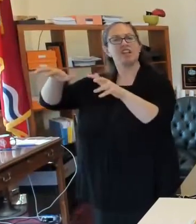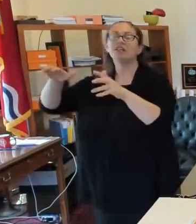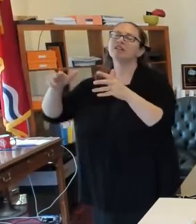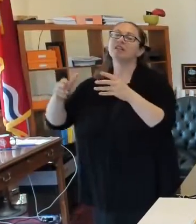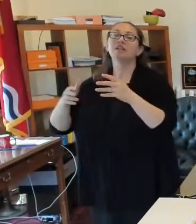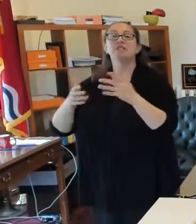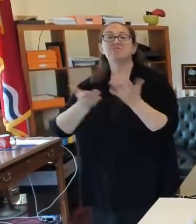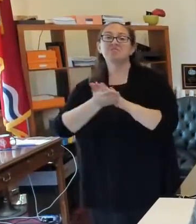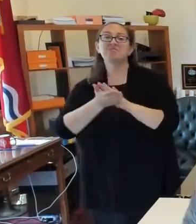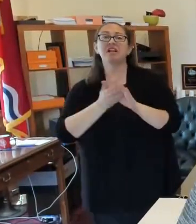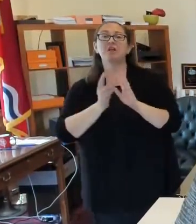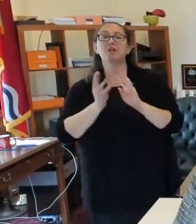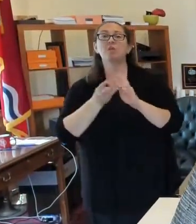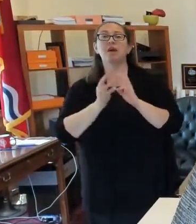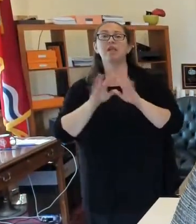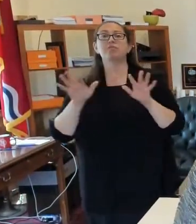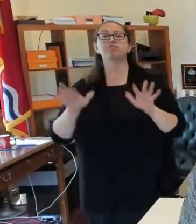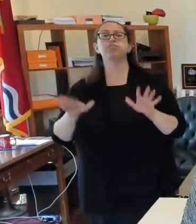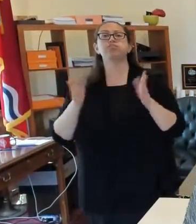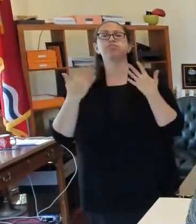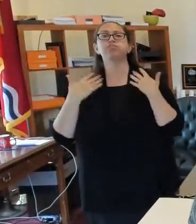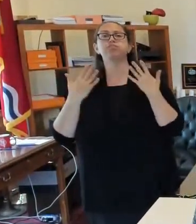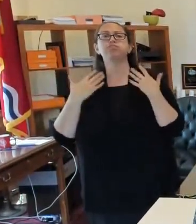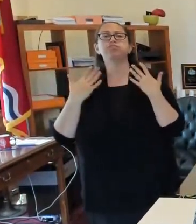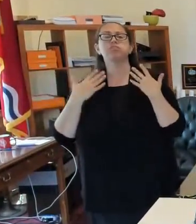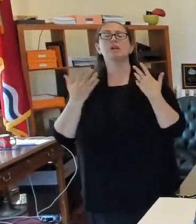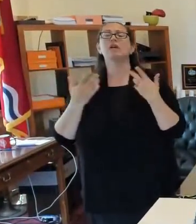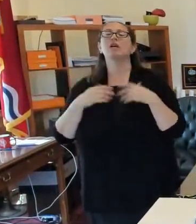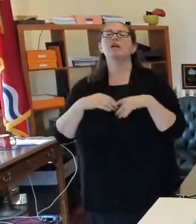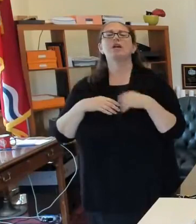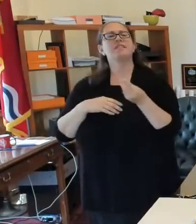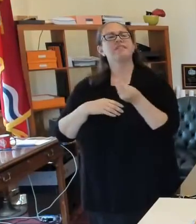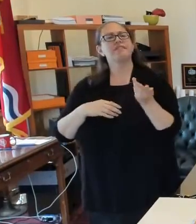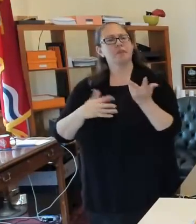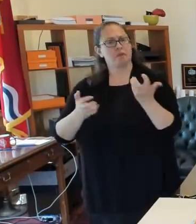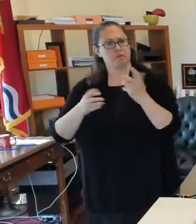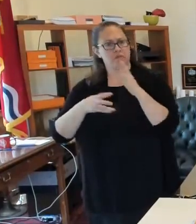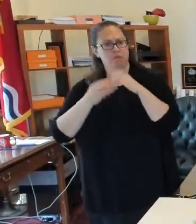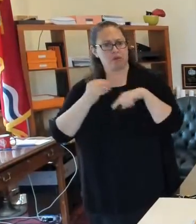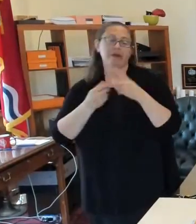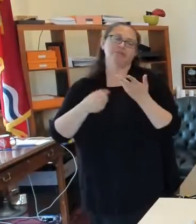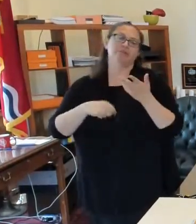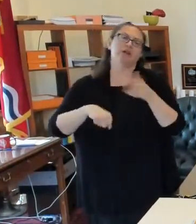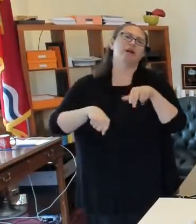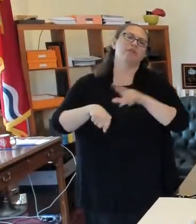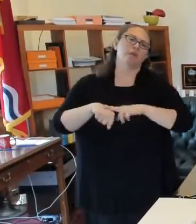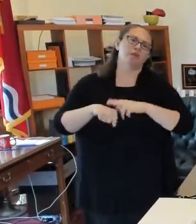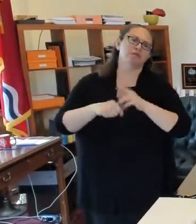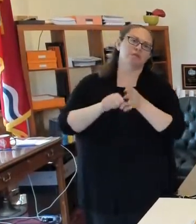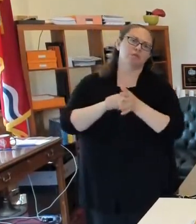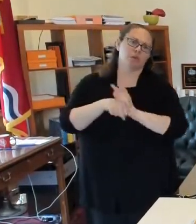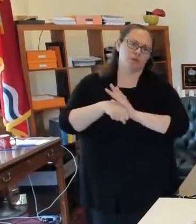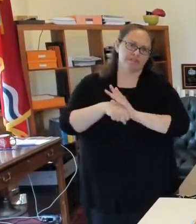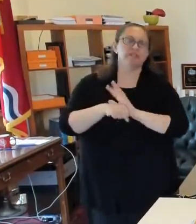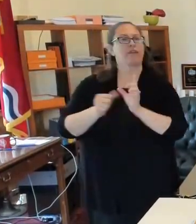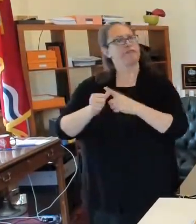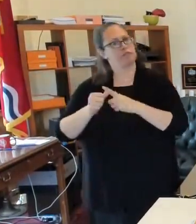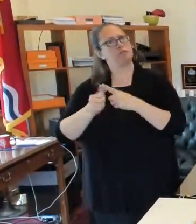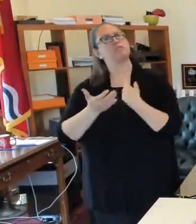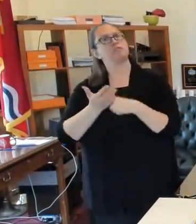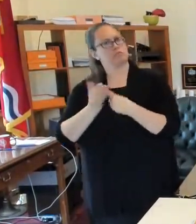weather. We got a couple of things to talk about today, of course, COVID. And we're going to talk about that first.